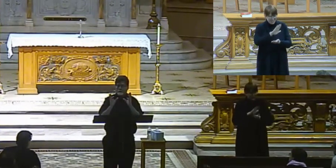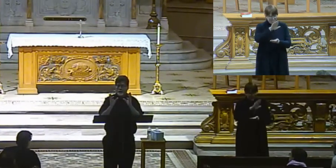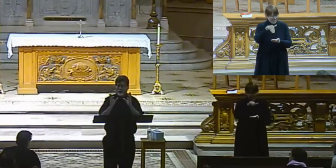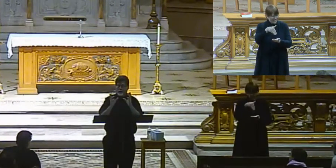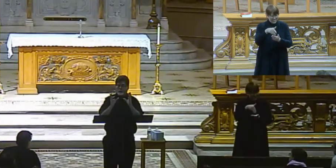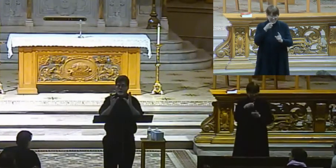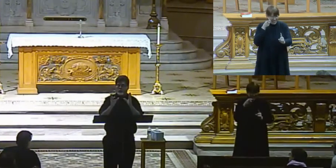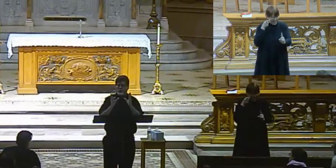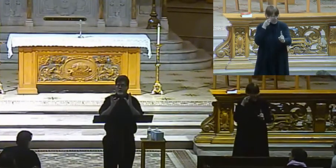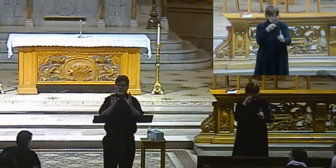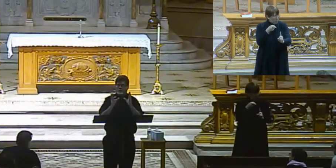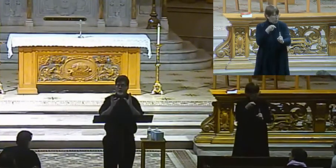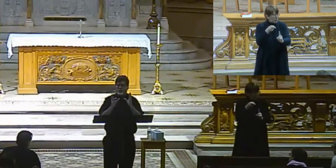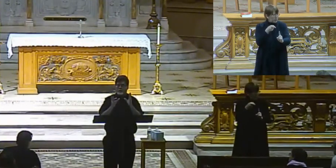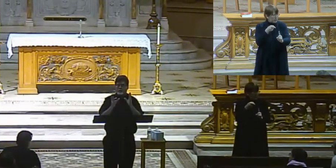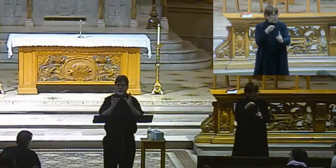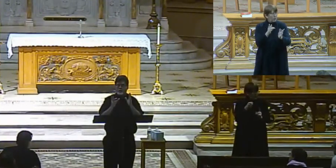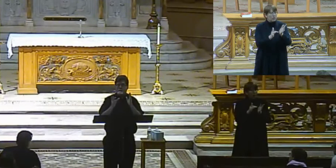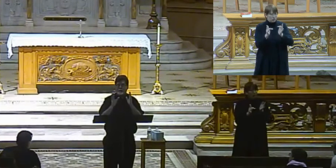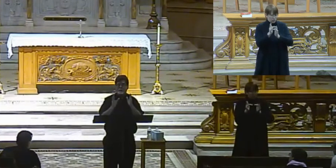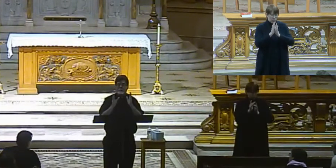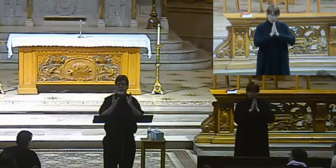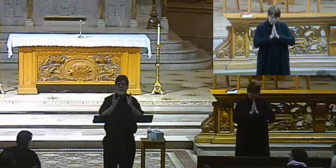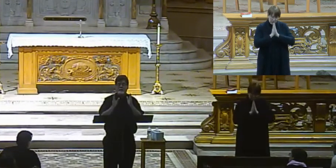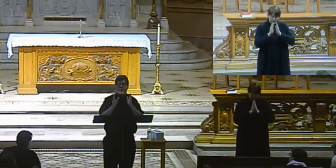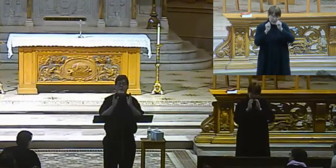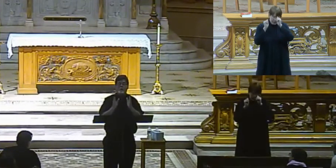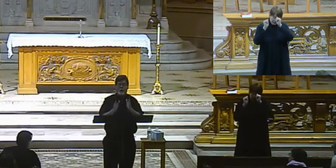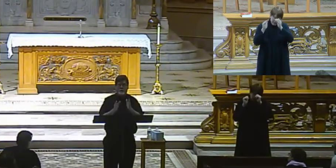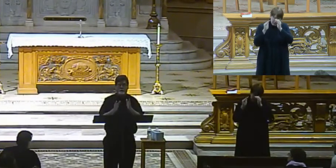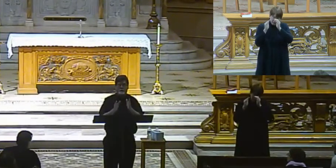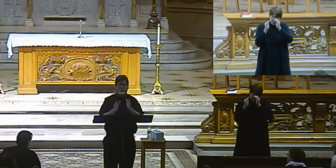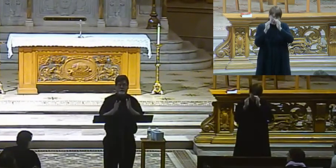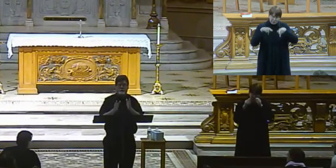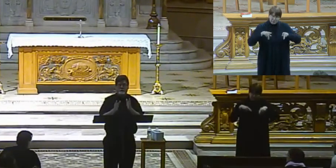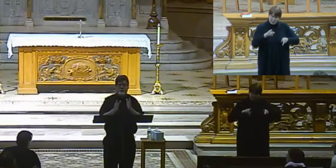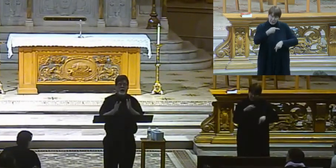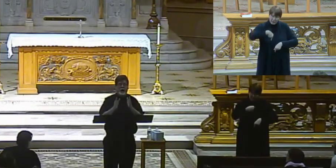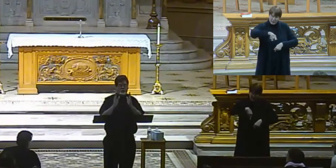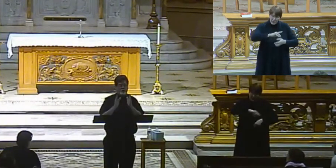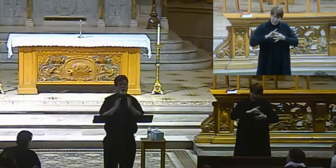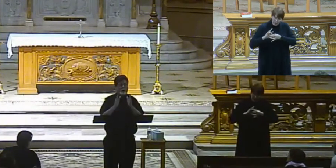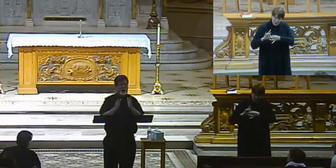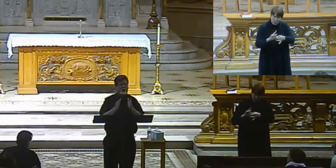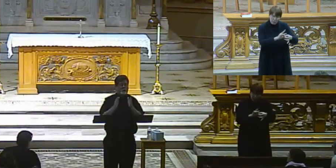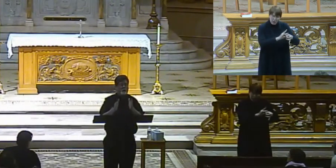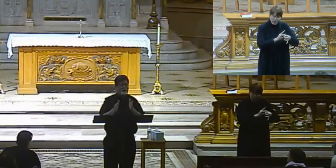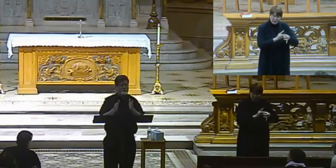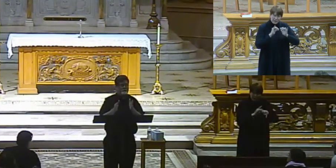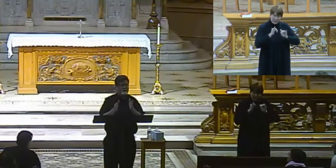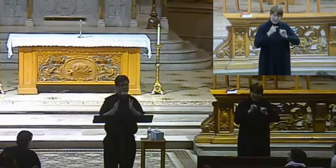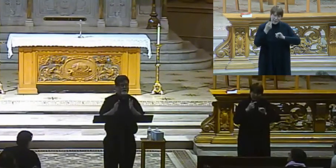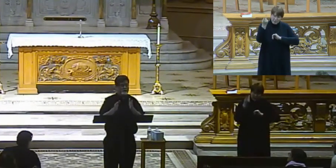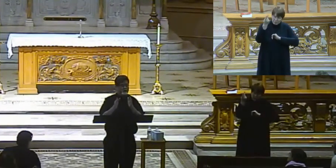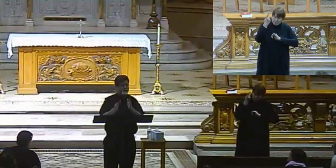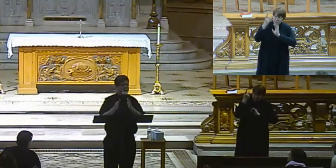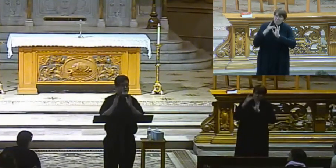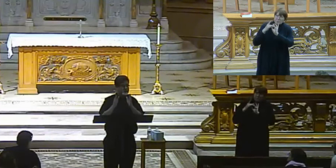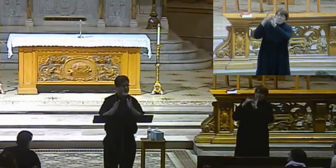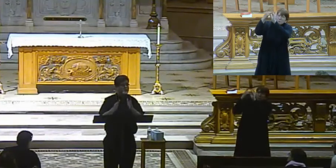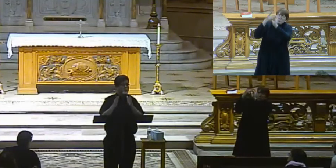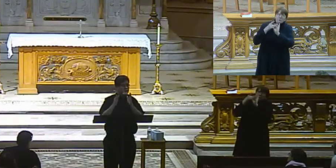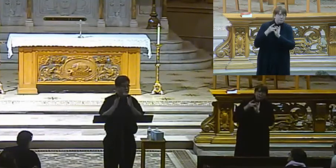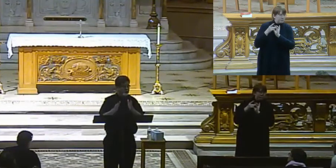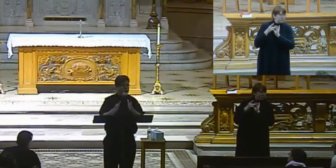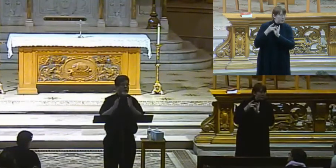prayer is when Jesus prays and says, Father, may they be one as you and I are one. This was